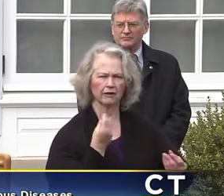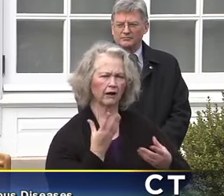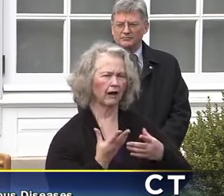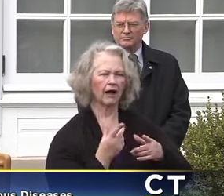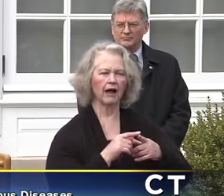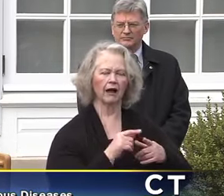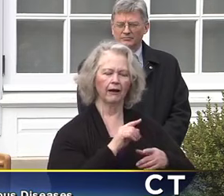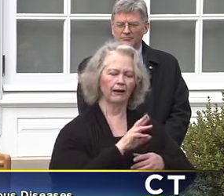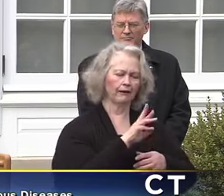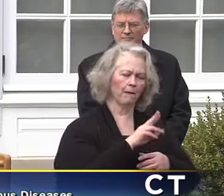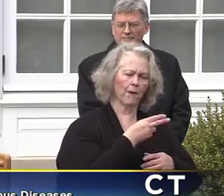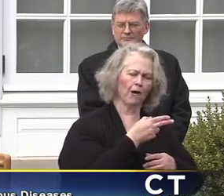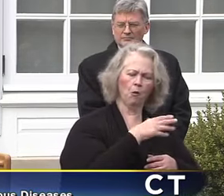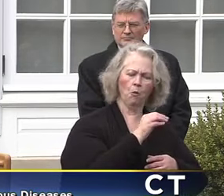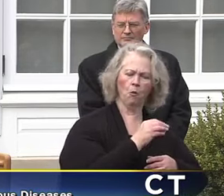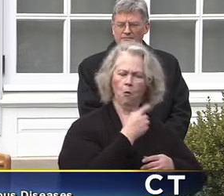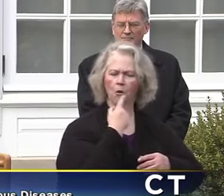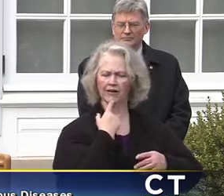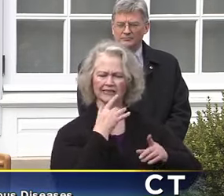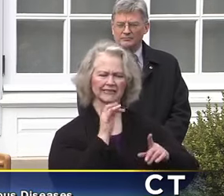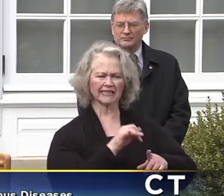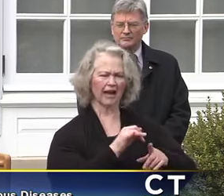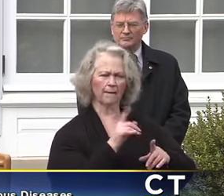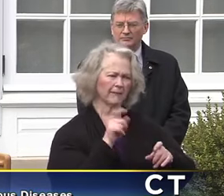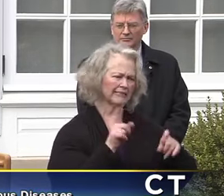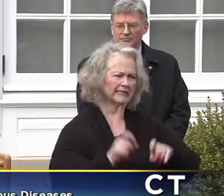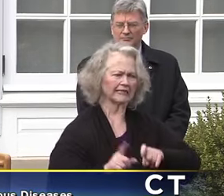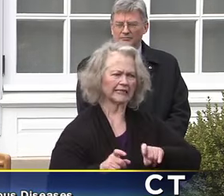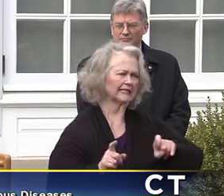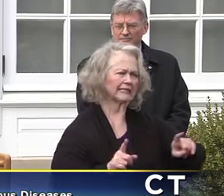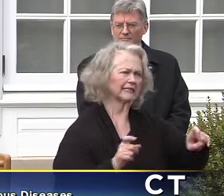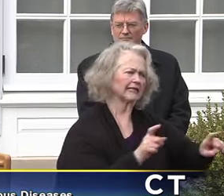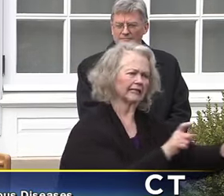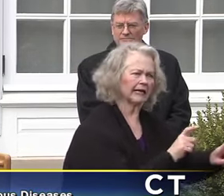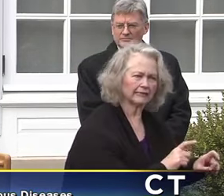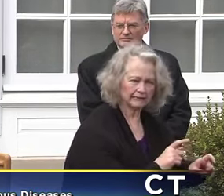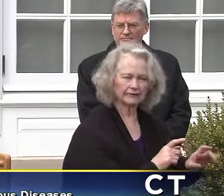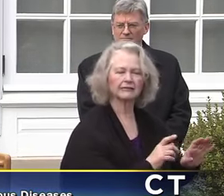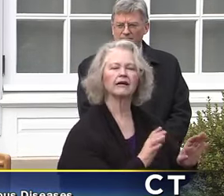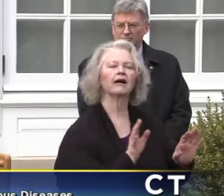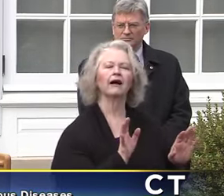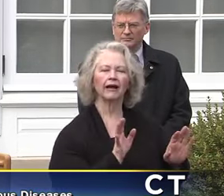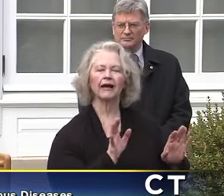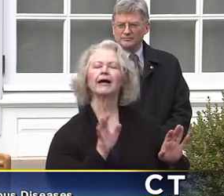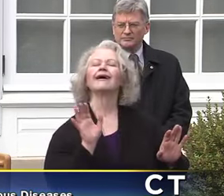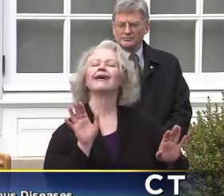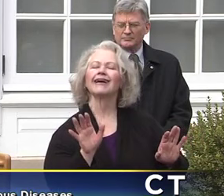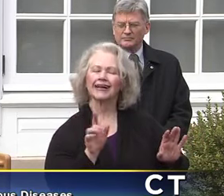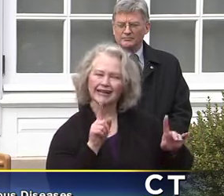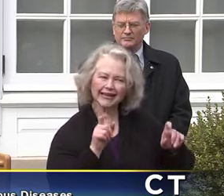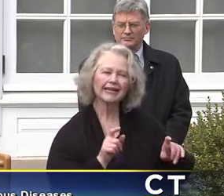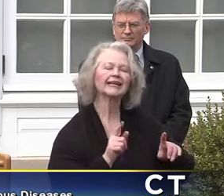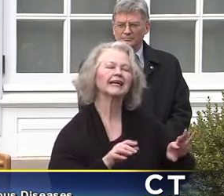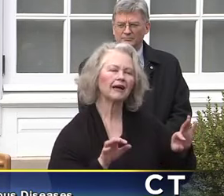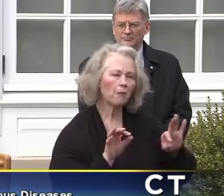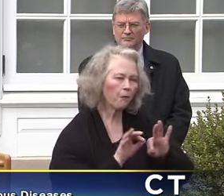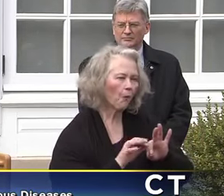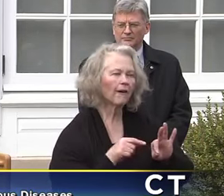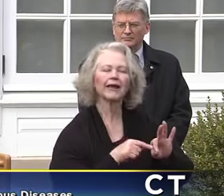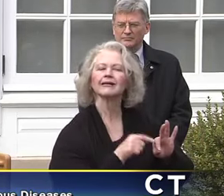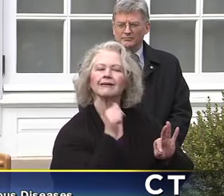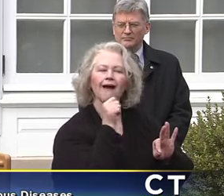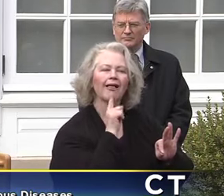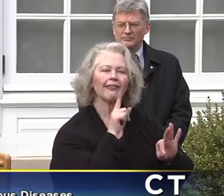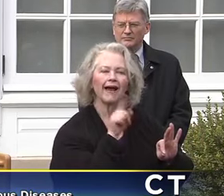that the head of WHO said the answer to this is testing, testing, testing. Testing is important, but it's not the answer.